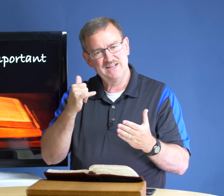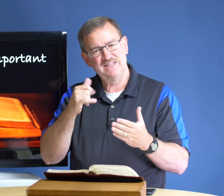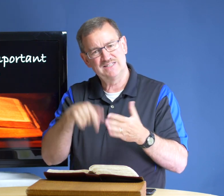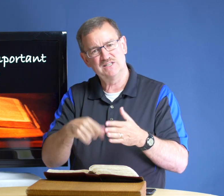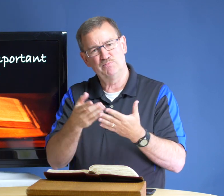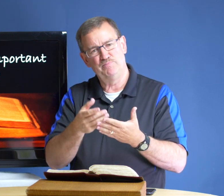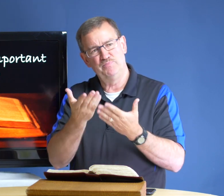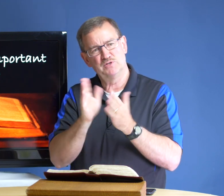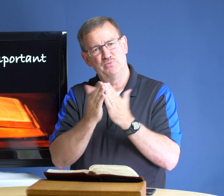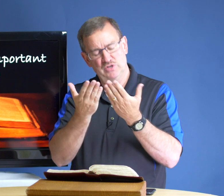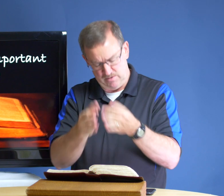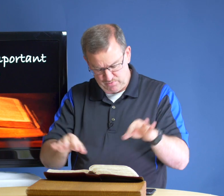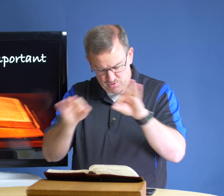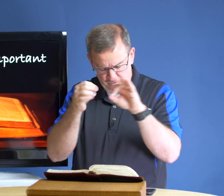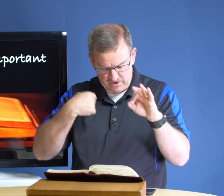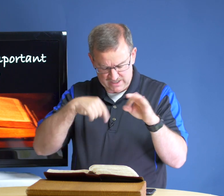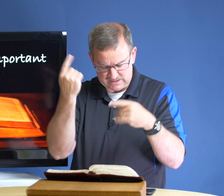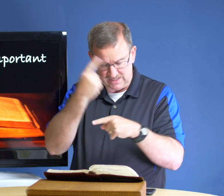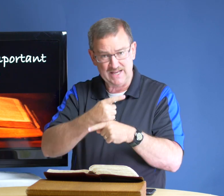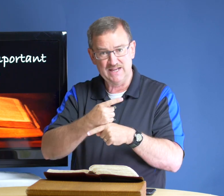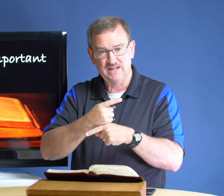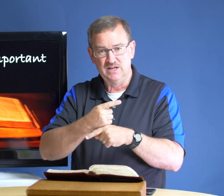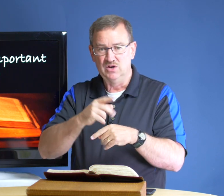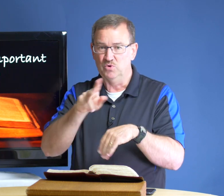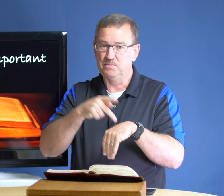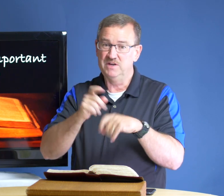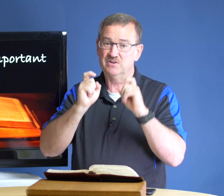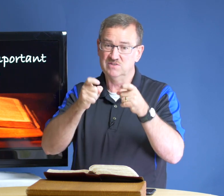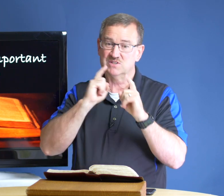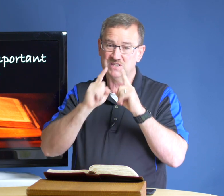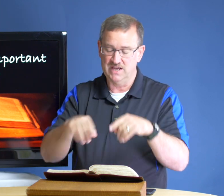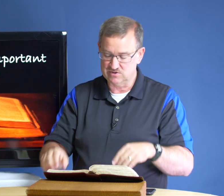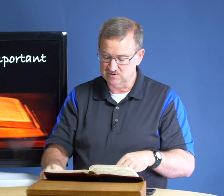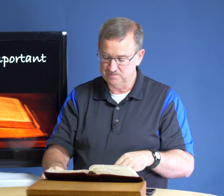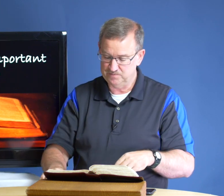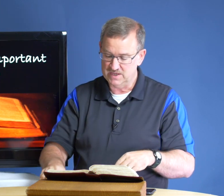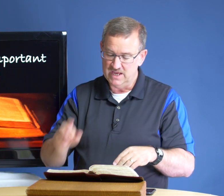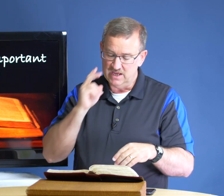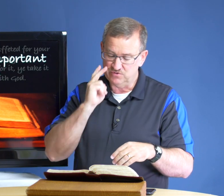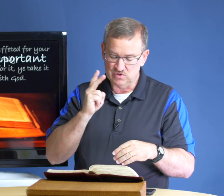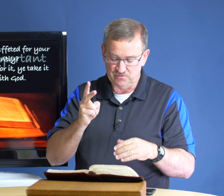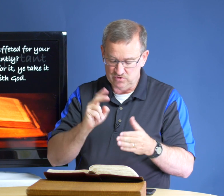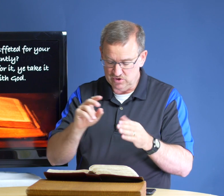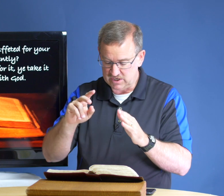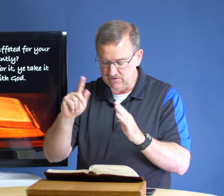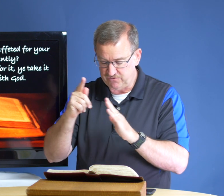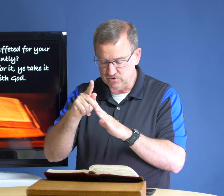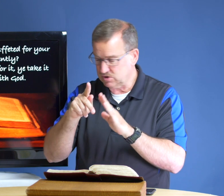is this this book important for us today well peter gives us the answer if you if you look in first